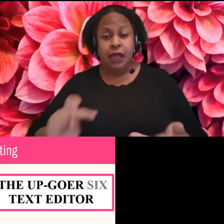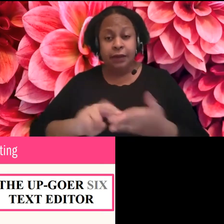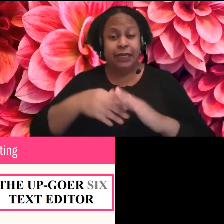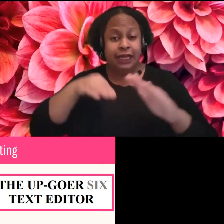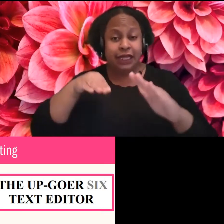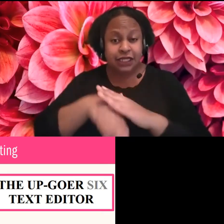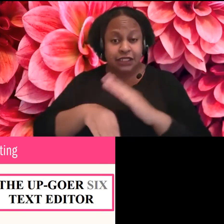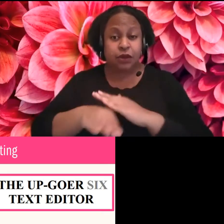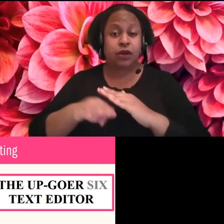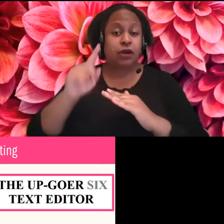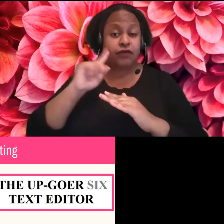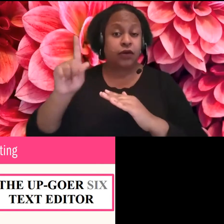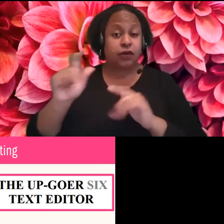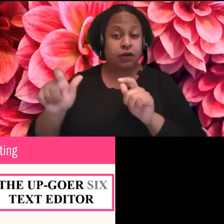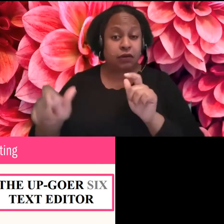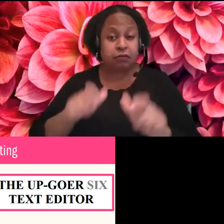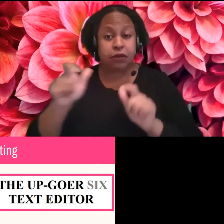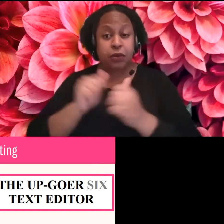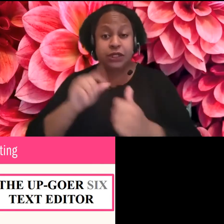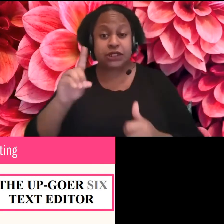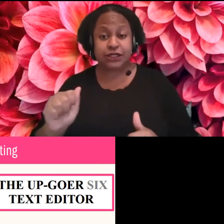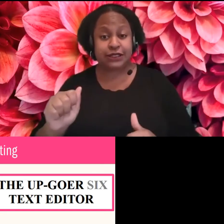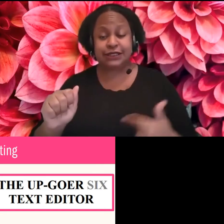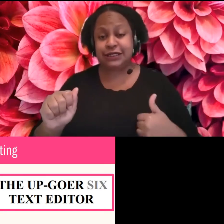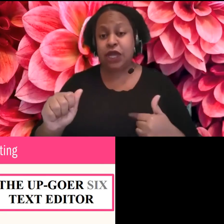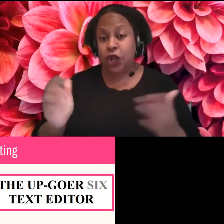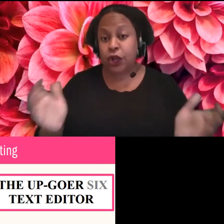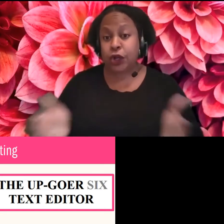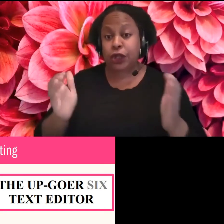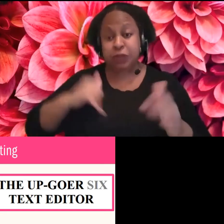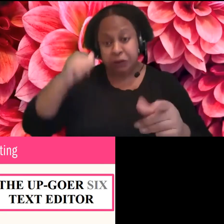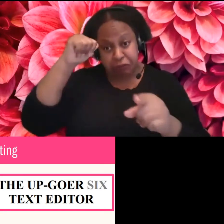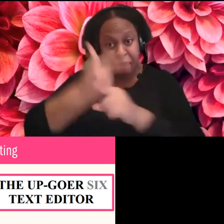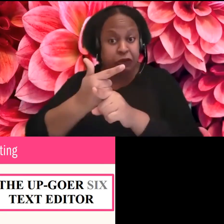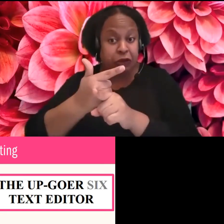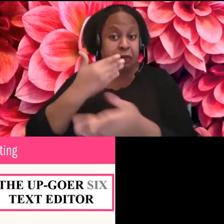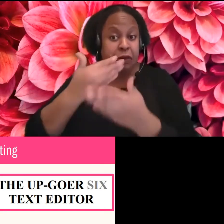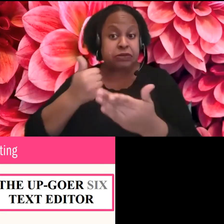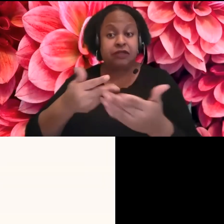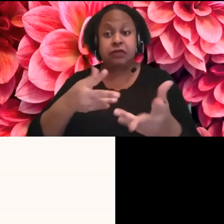make us one. That is more accessible. We'll see if that works.